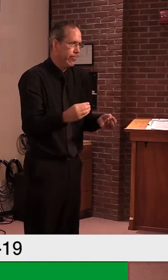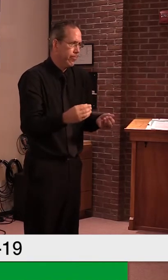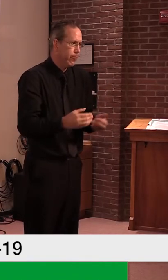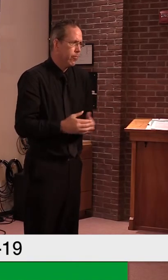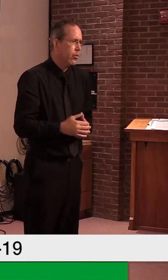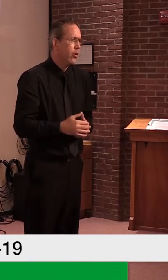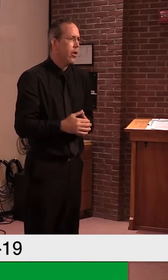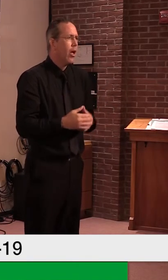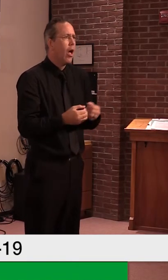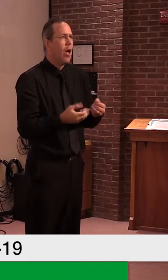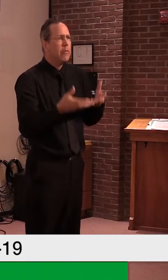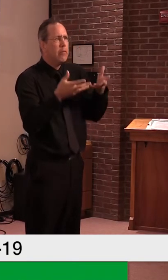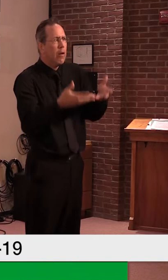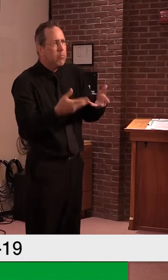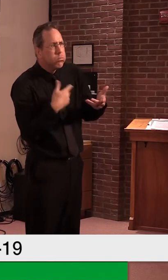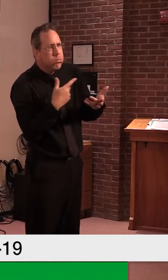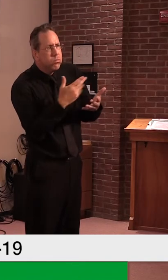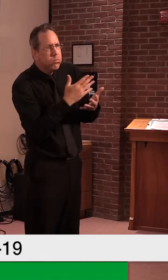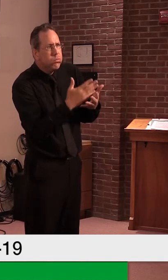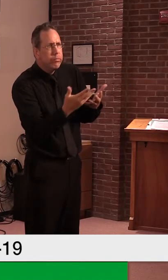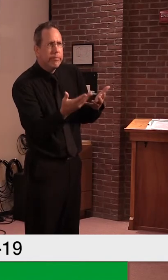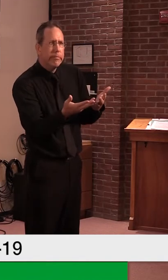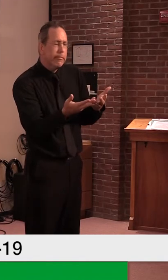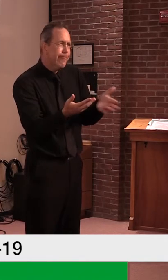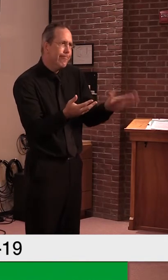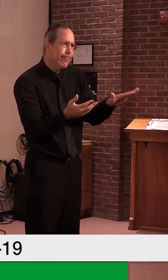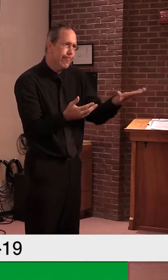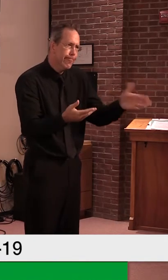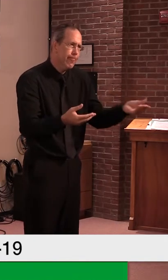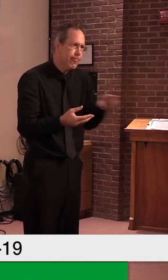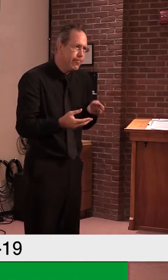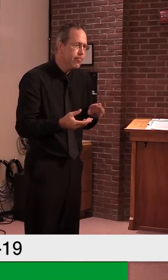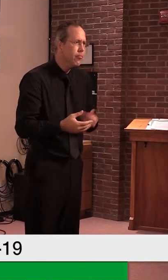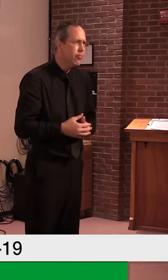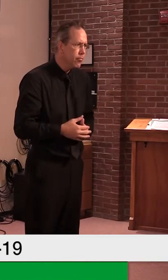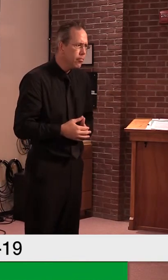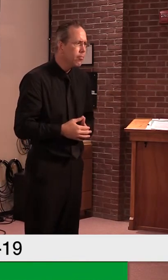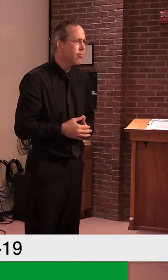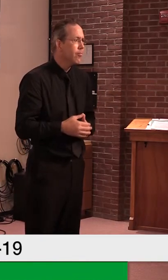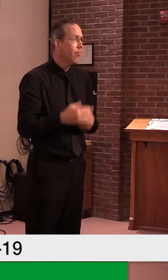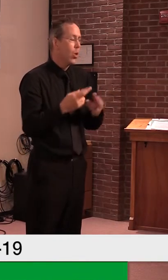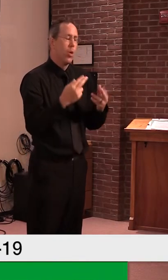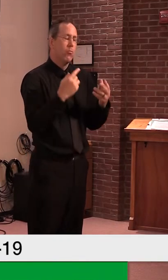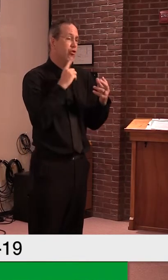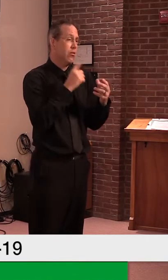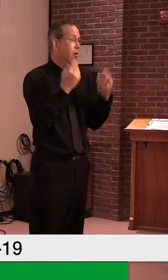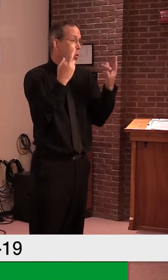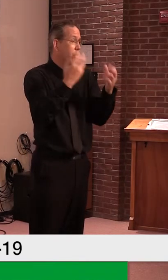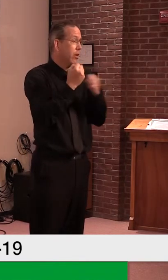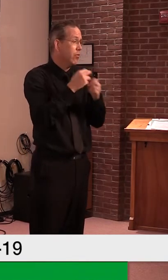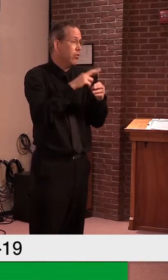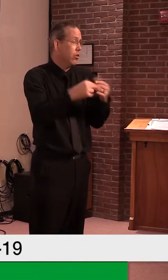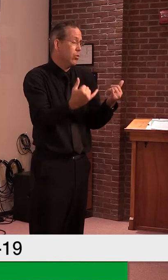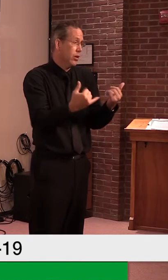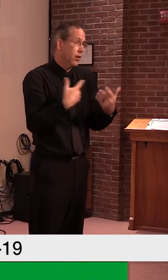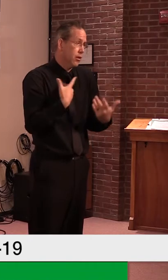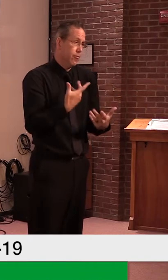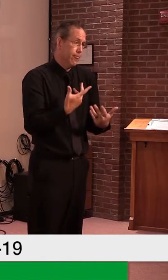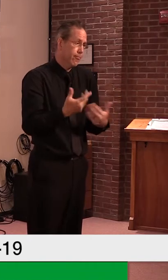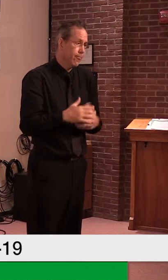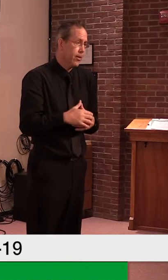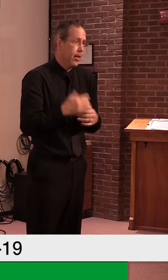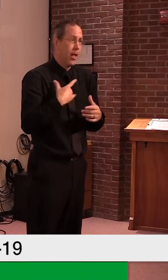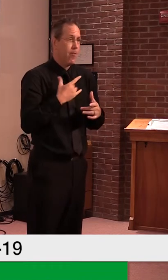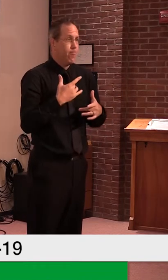that we're waiting on. Um, I'm hoping that by the end of the day, we will, um, but we're just as anxious as you are